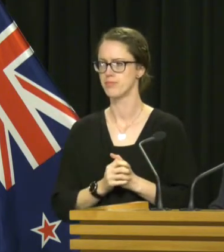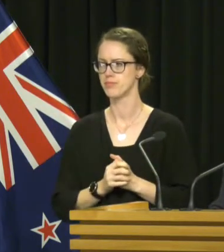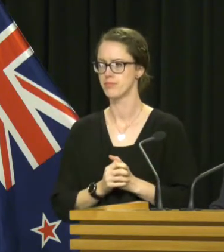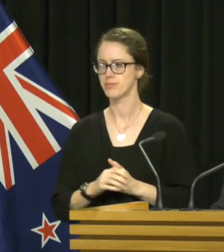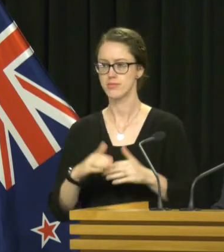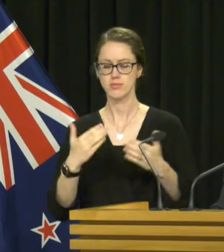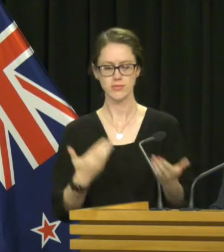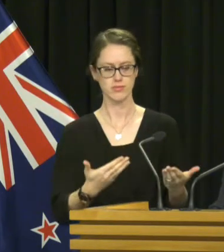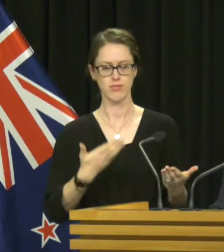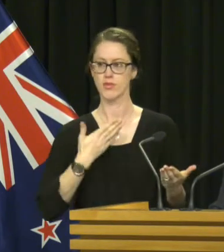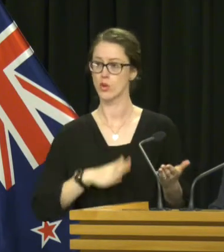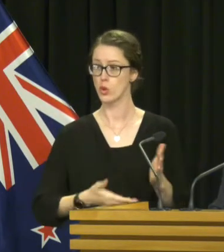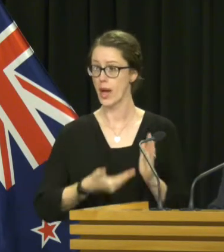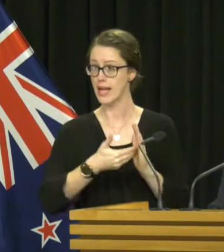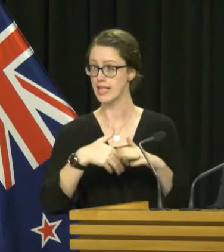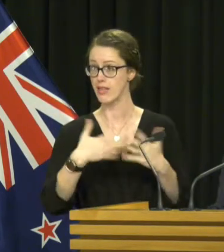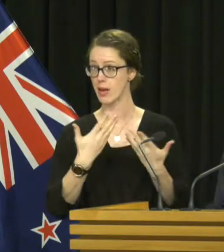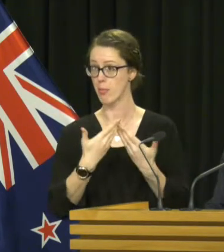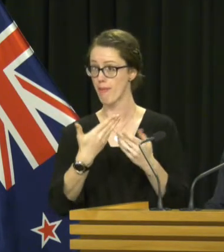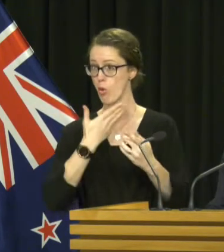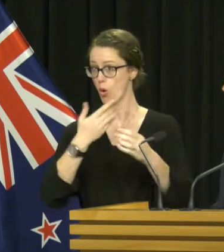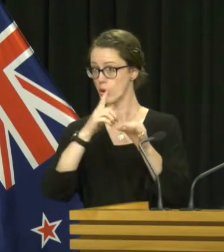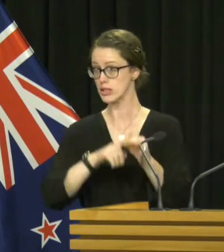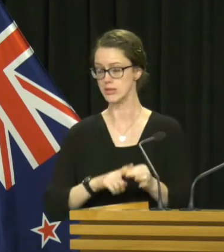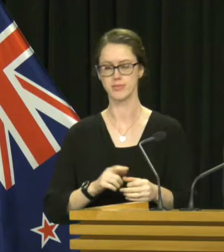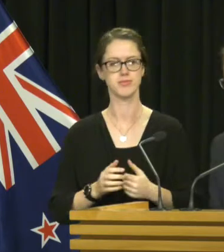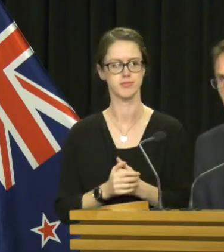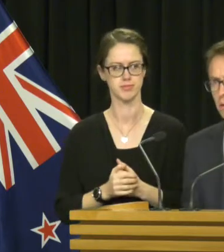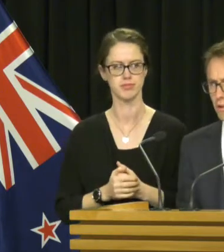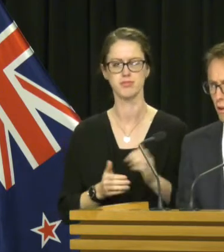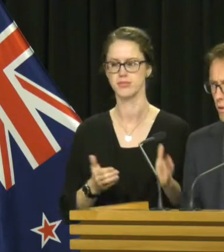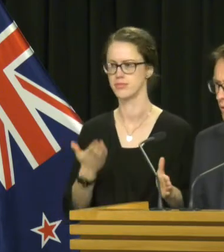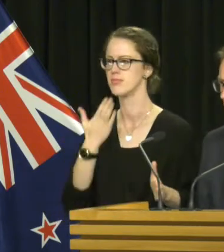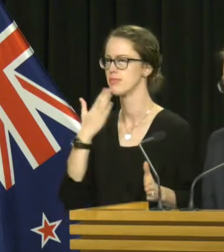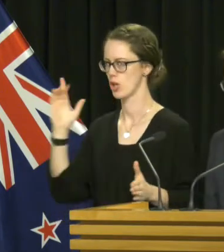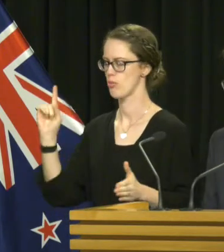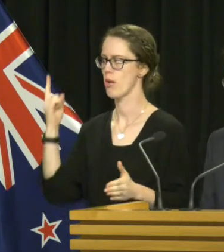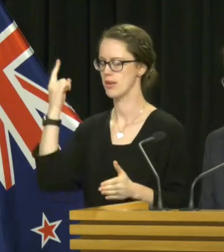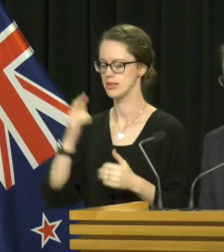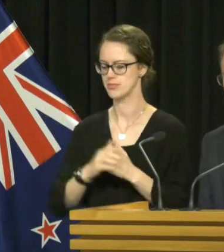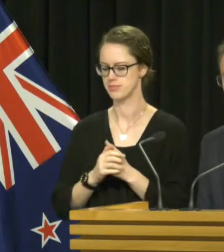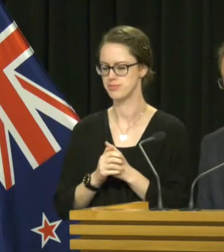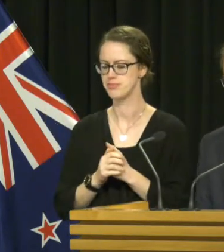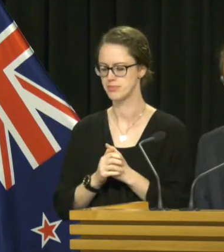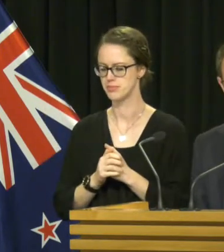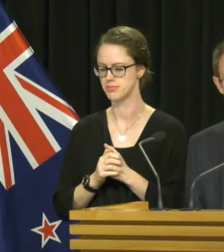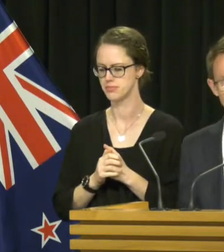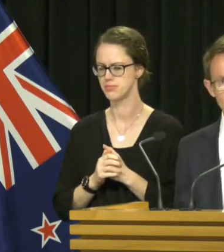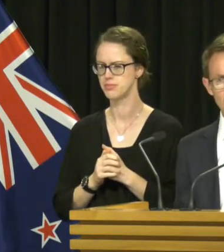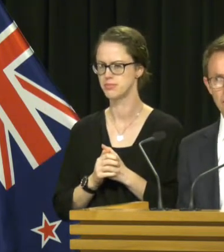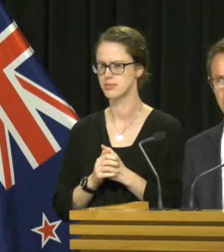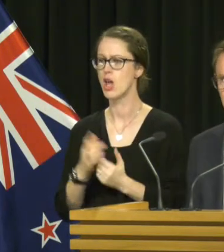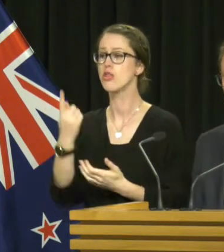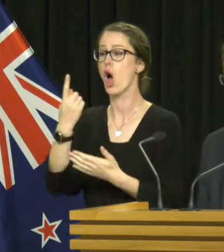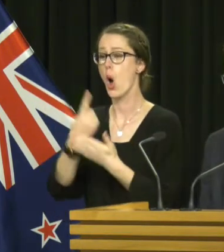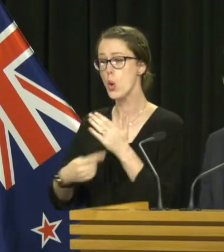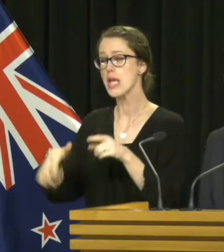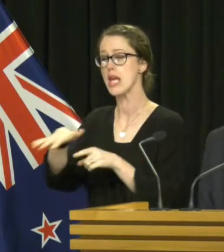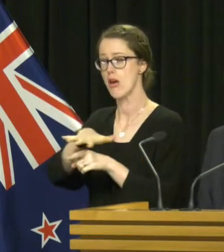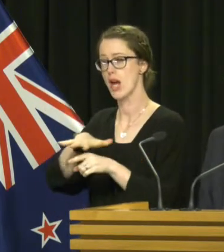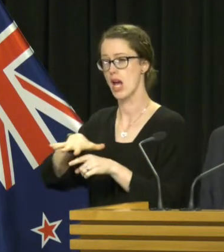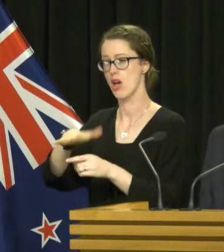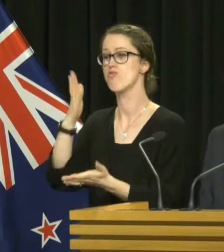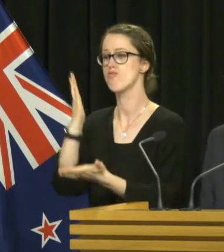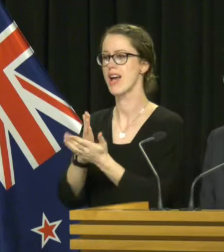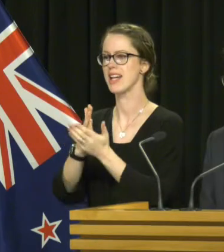Thank you Prime Minister. do want to emphasise that the only area in the country